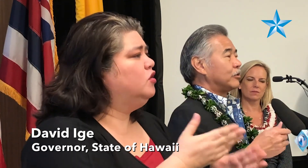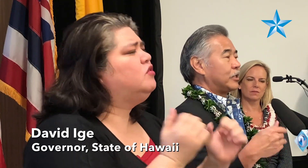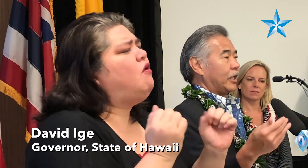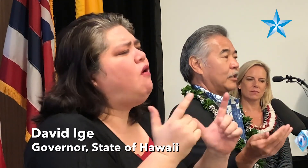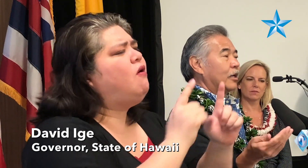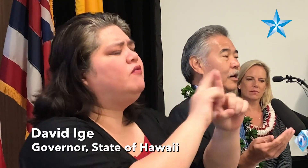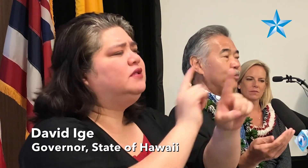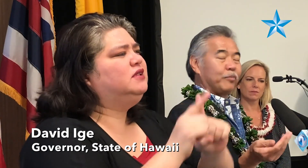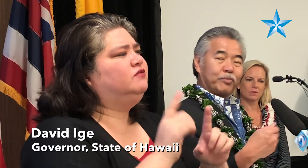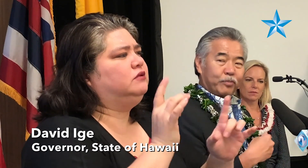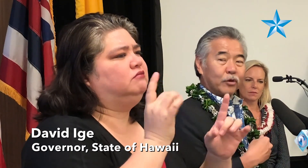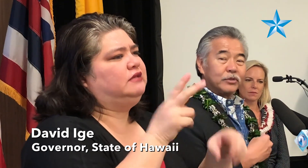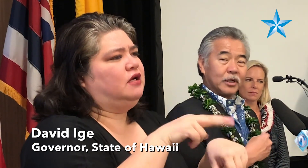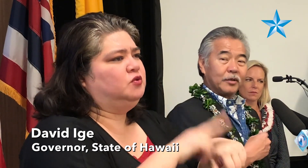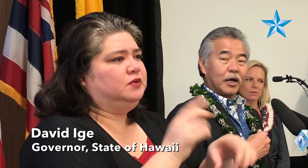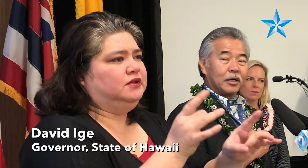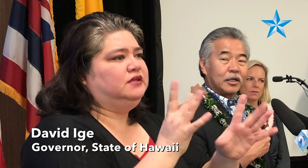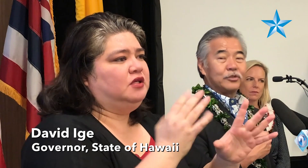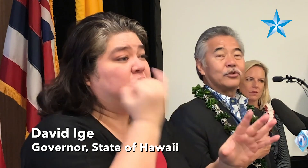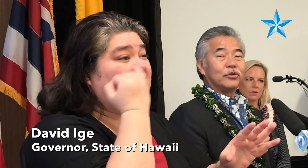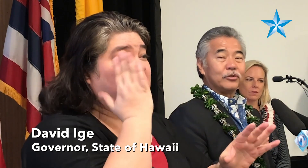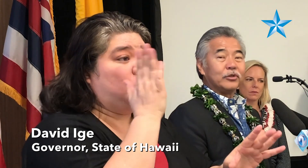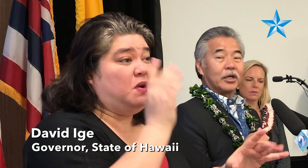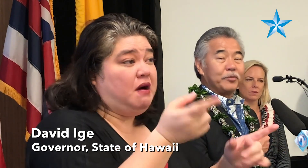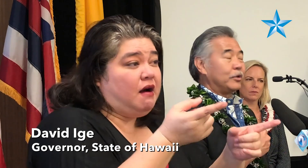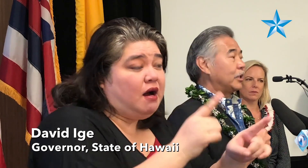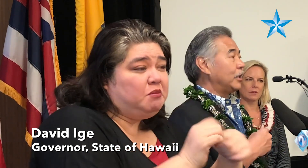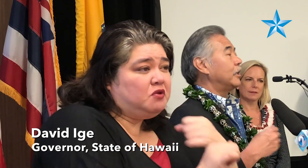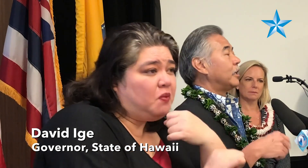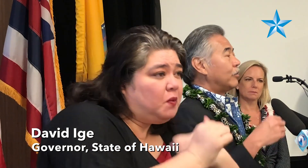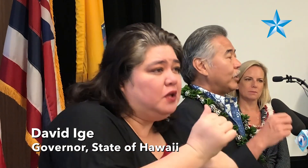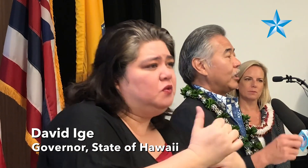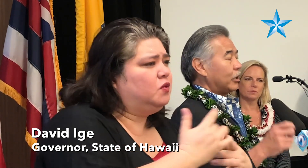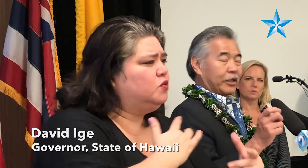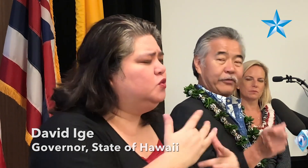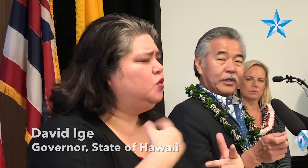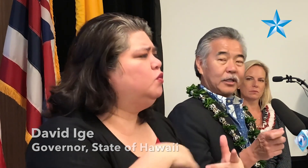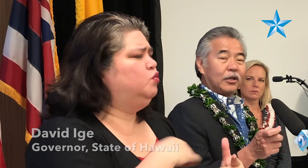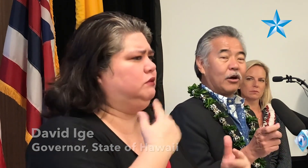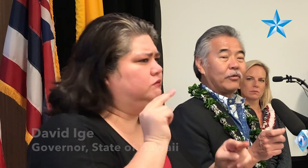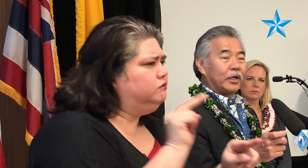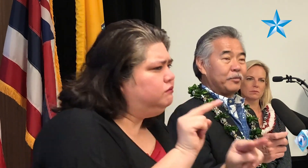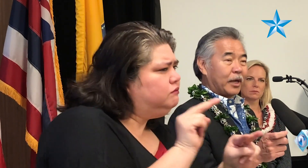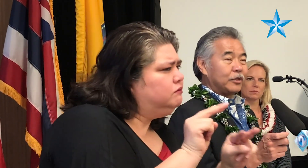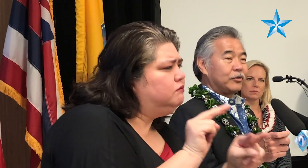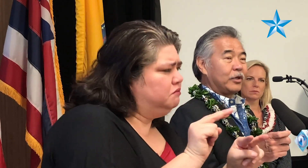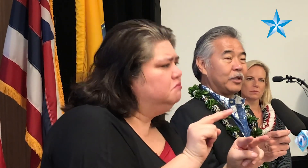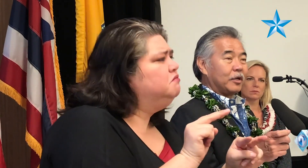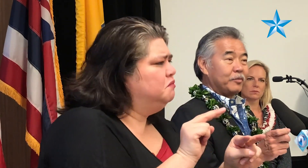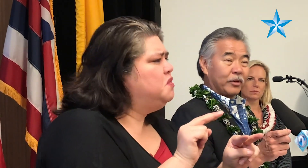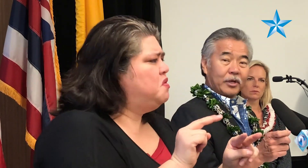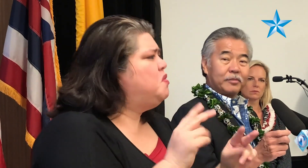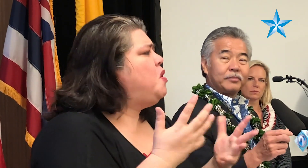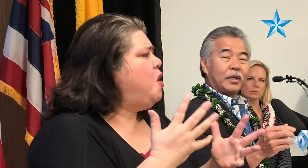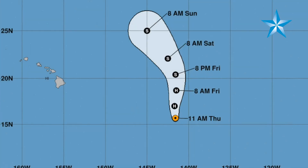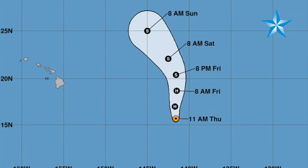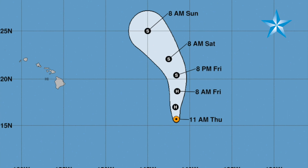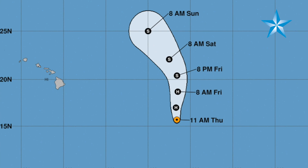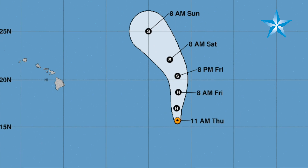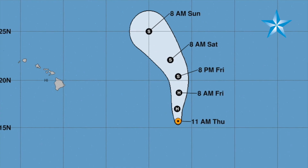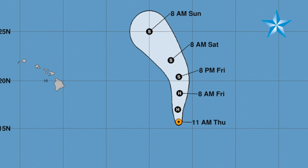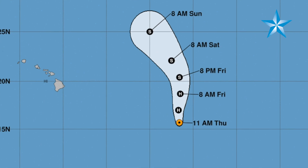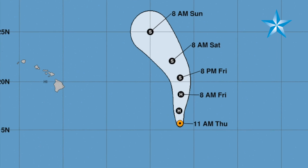disasters that pose a concern to the community we are definitely already monitoring Miriam